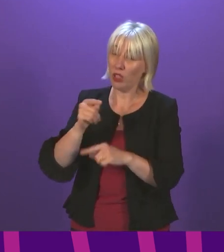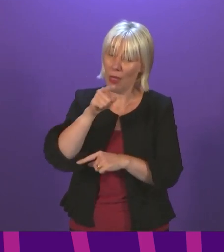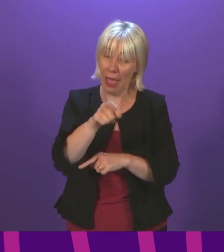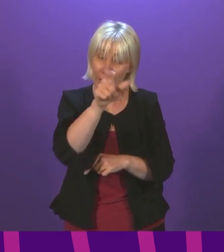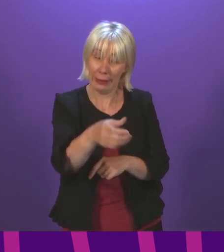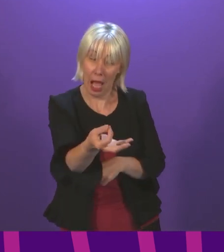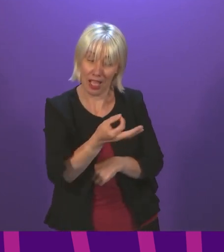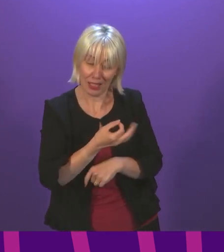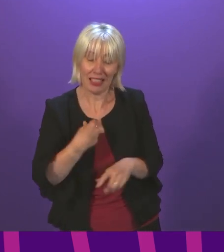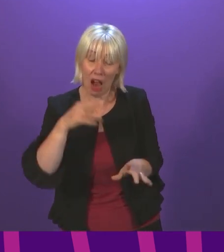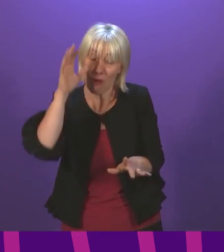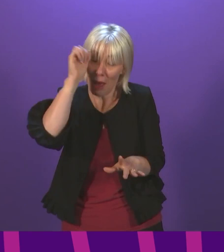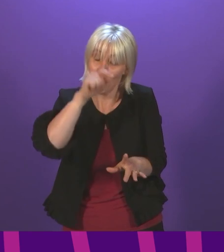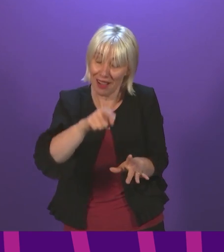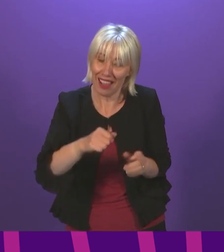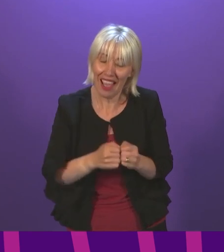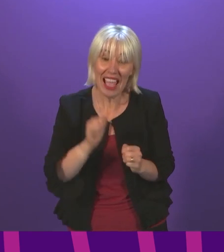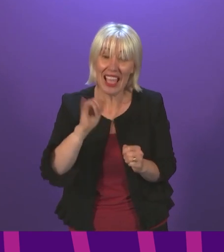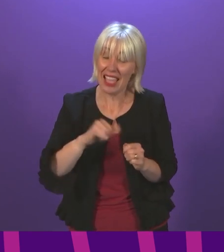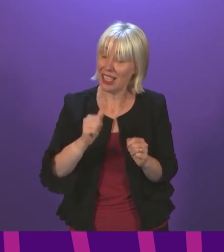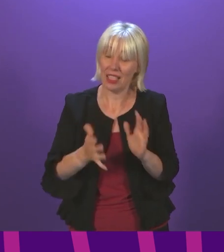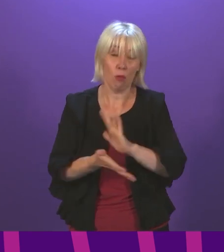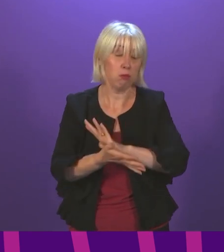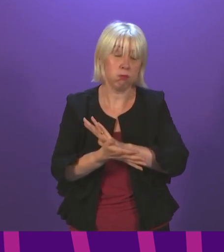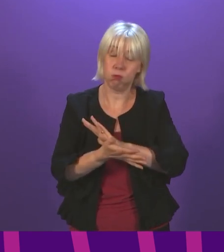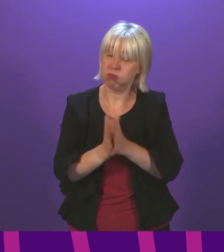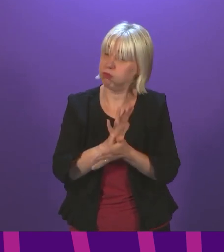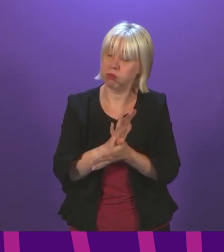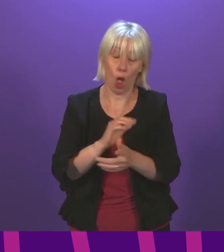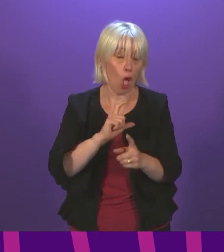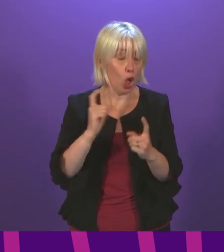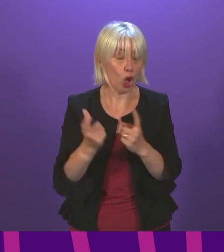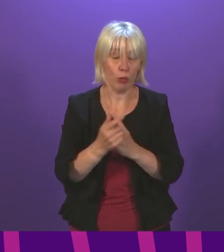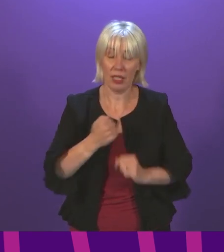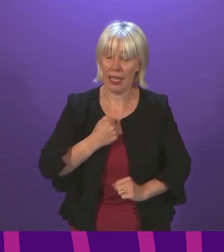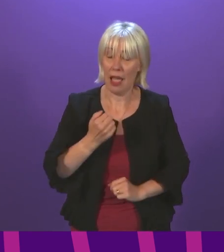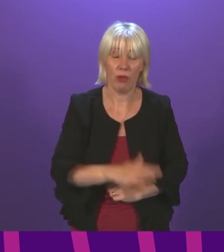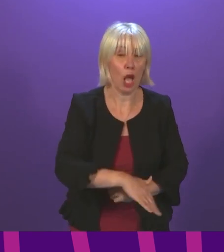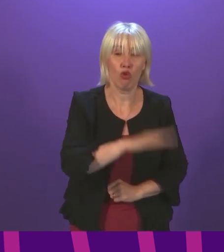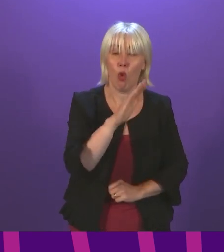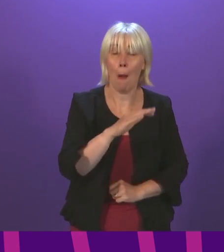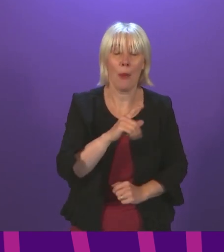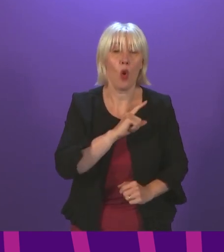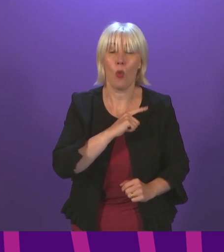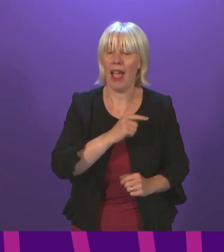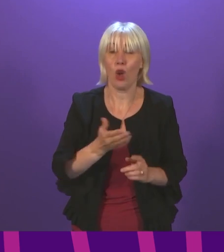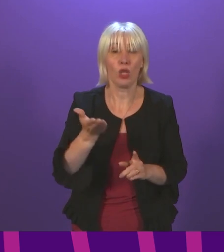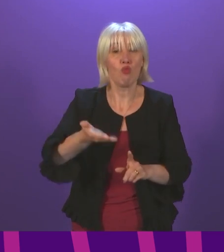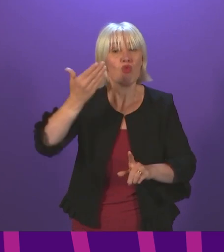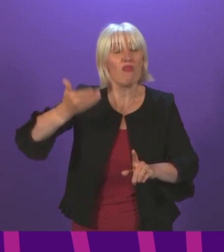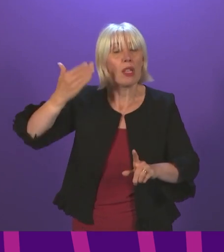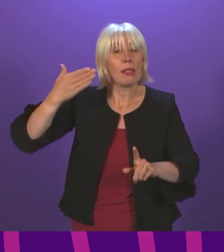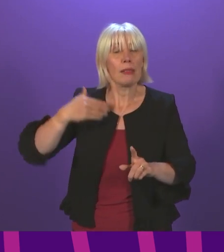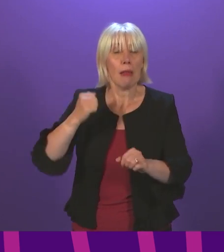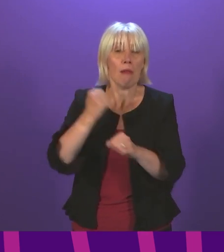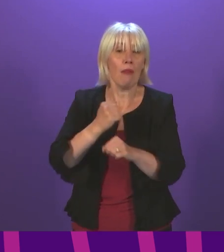have first-hand memories of the devastation in the community I grew up in, of the mistakes that previous governments made